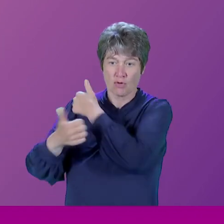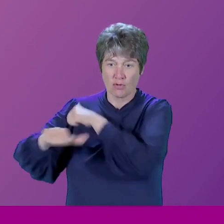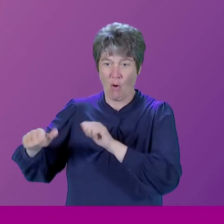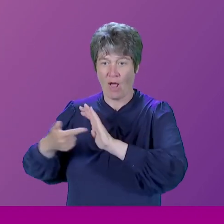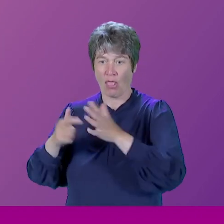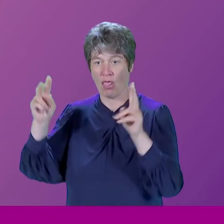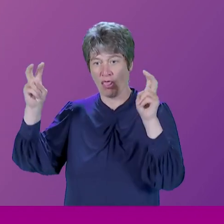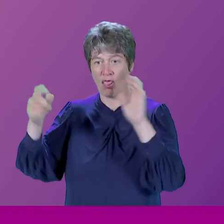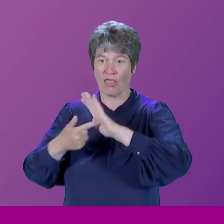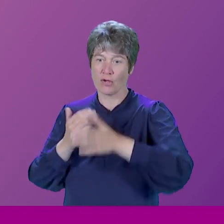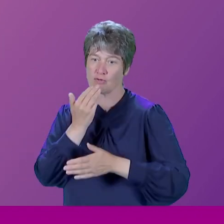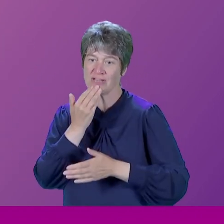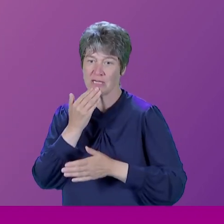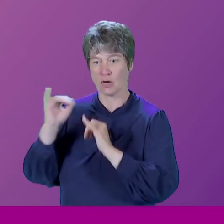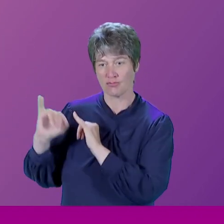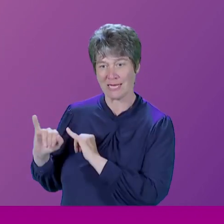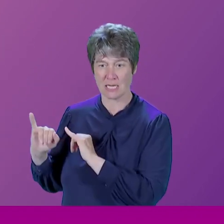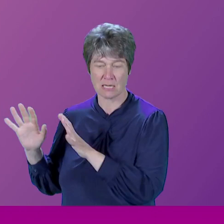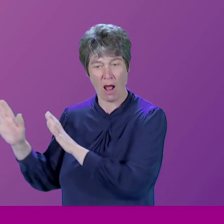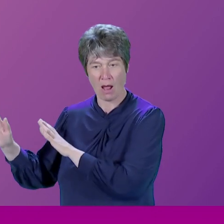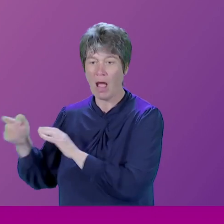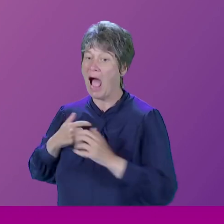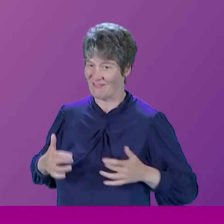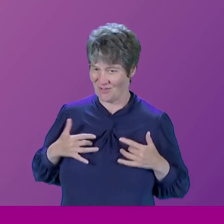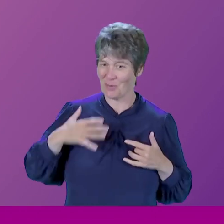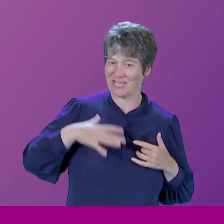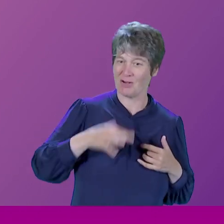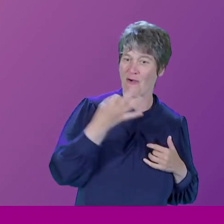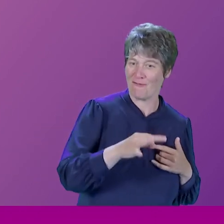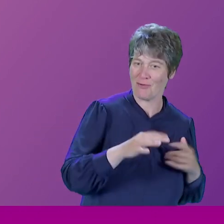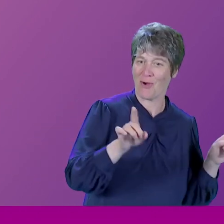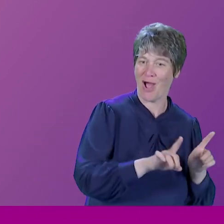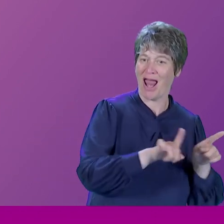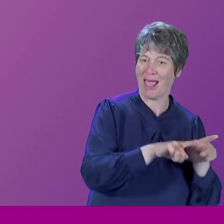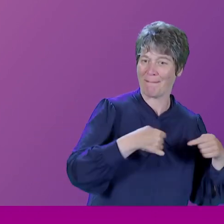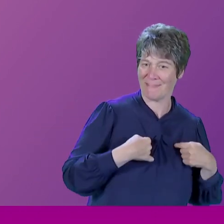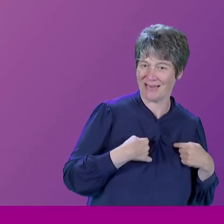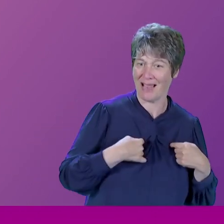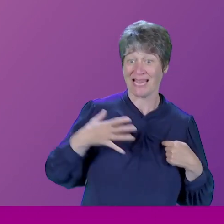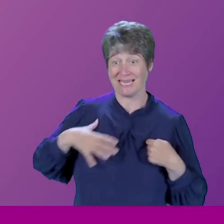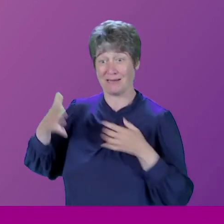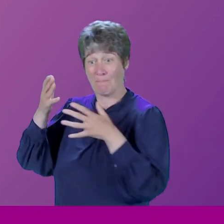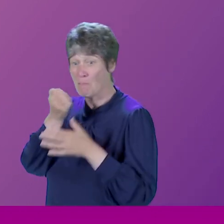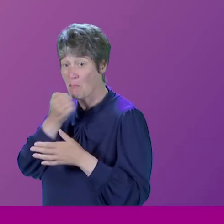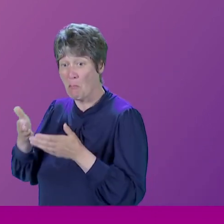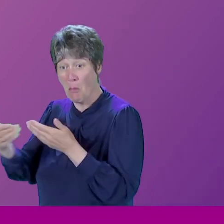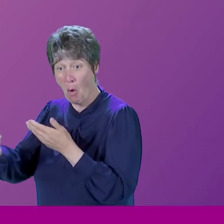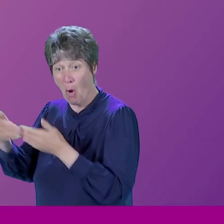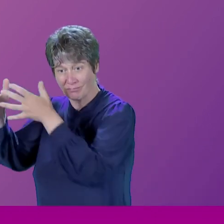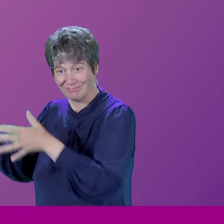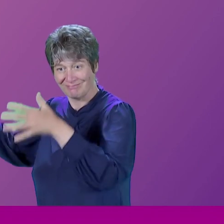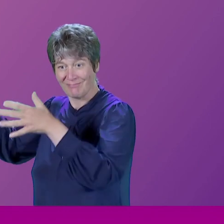definitely fewer people like me and many more people not like me. Very honest answer. Yes, the